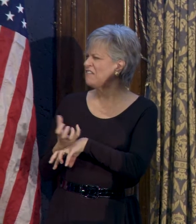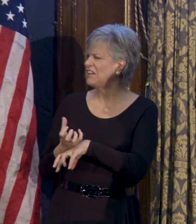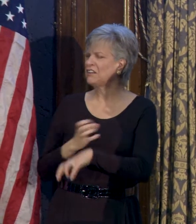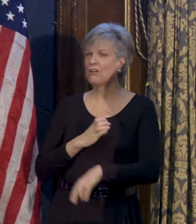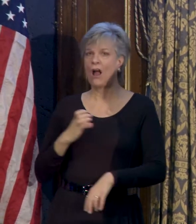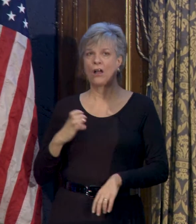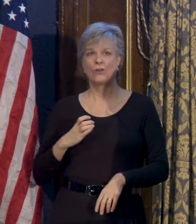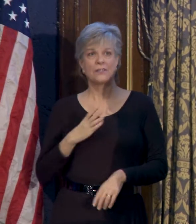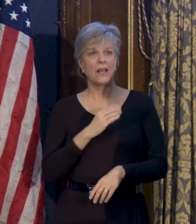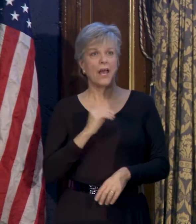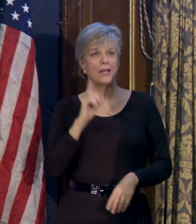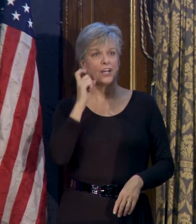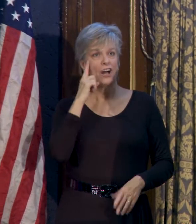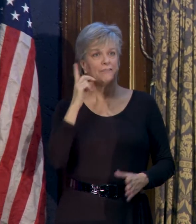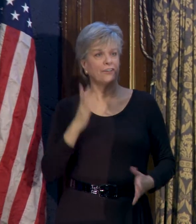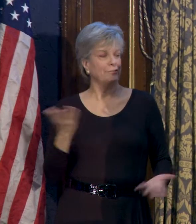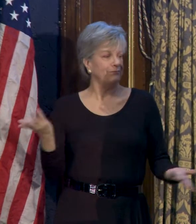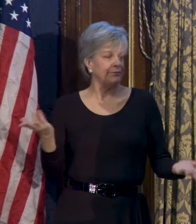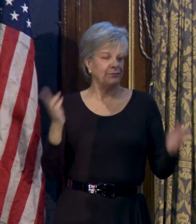hopeless governor.